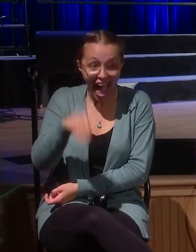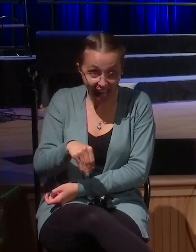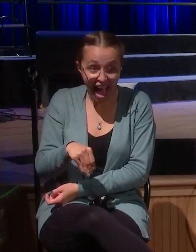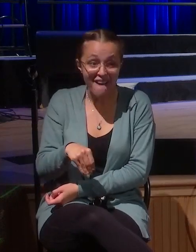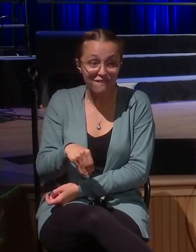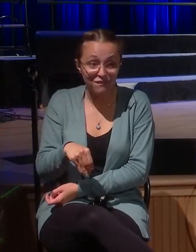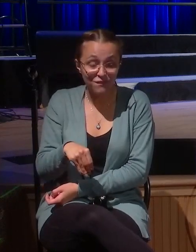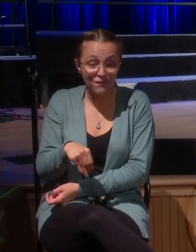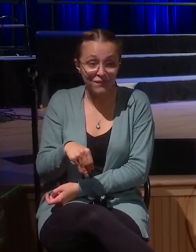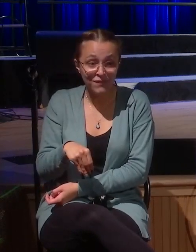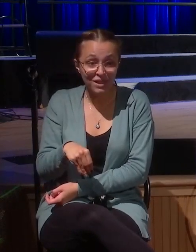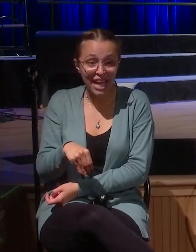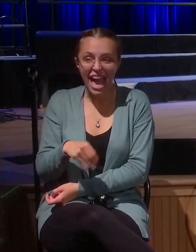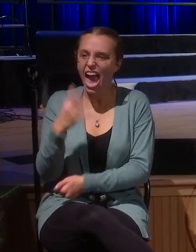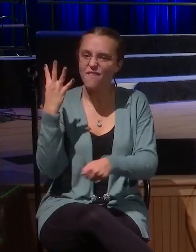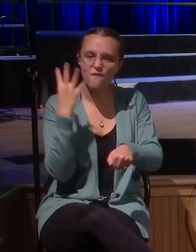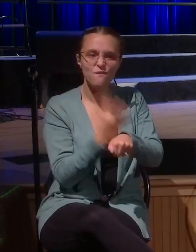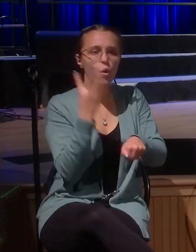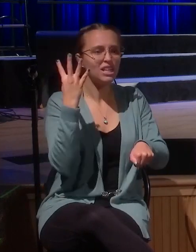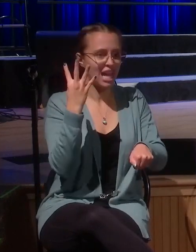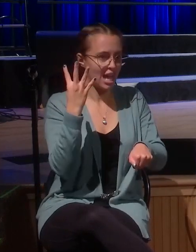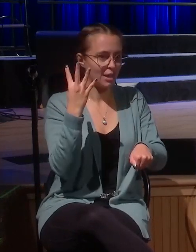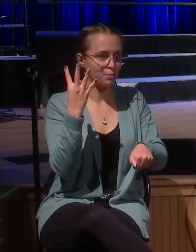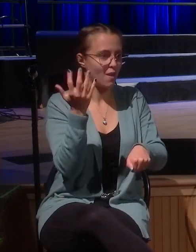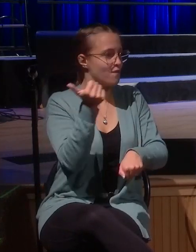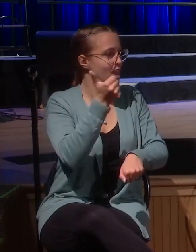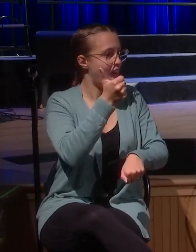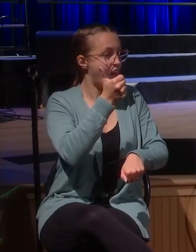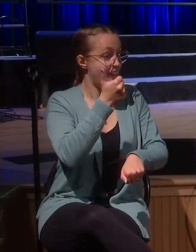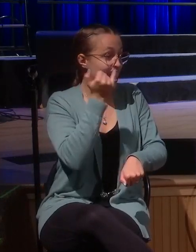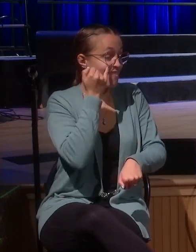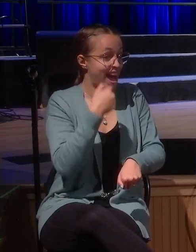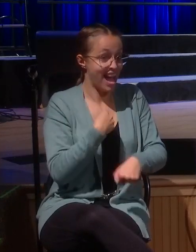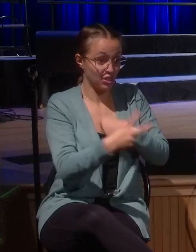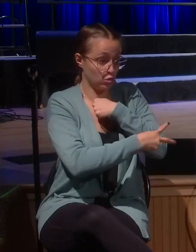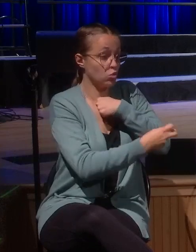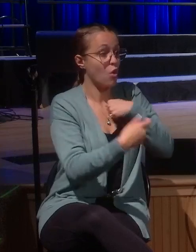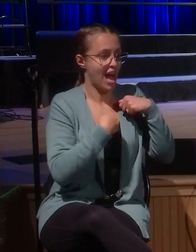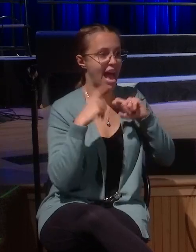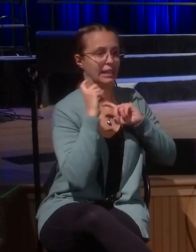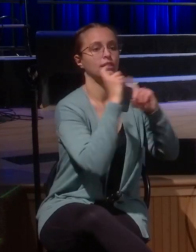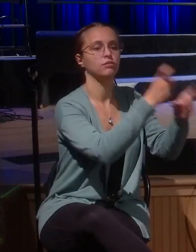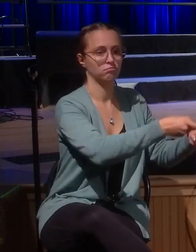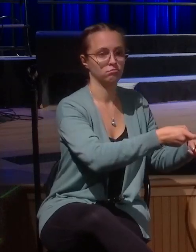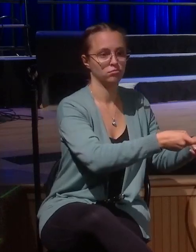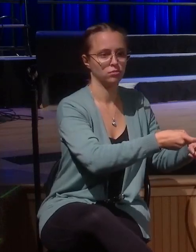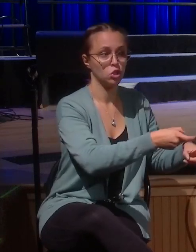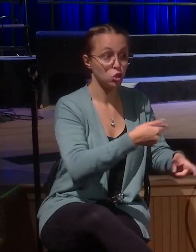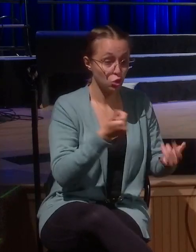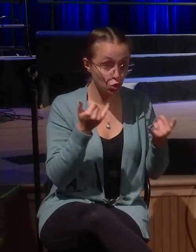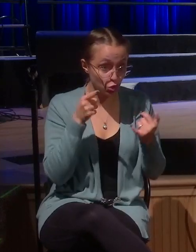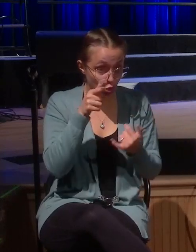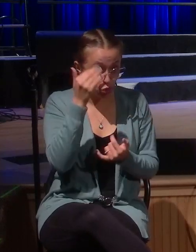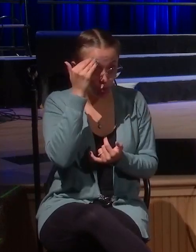times of anything that I stole from anyone I will return right now. Do you know what this is? It's repentance.